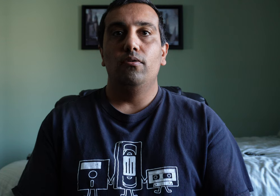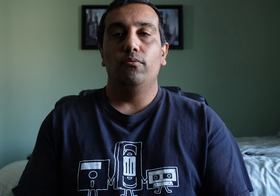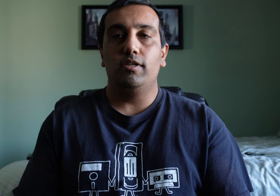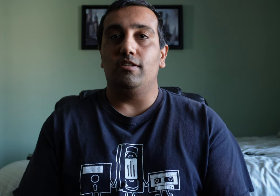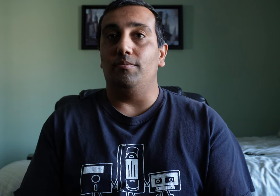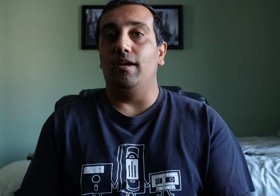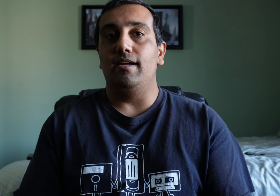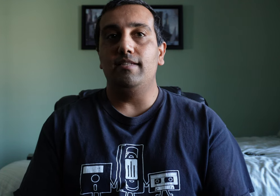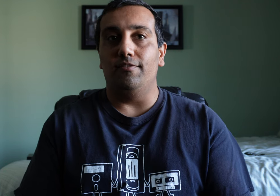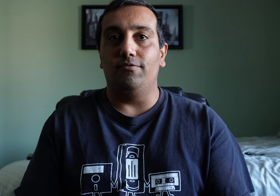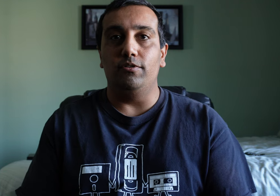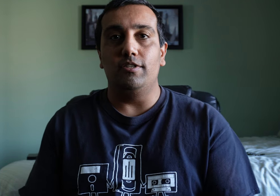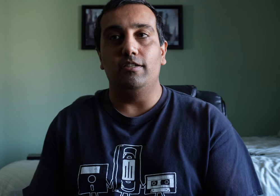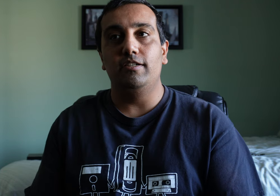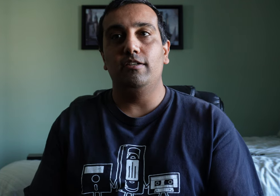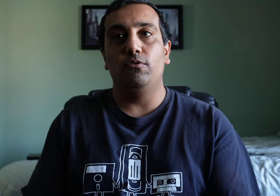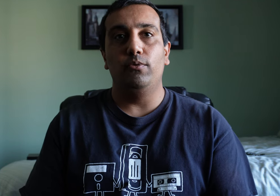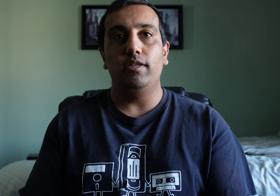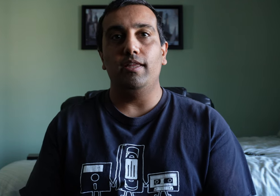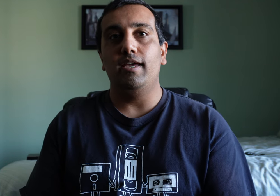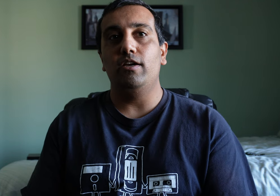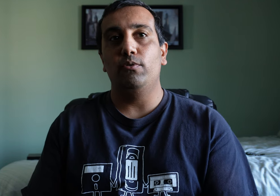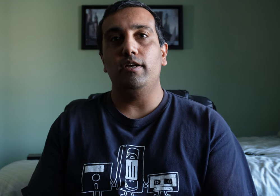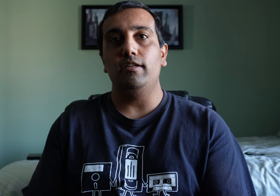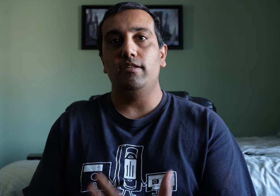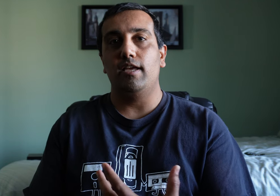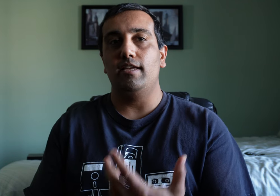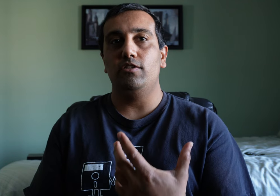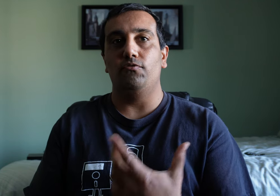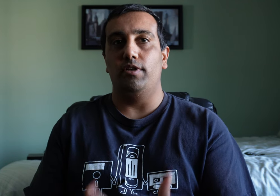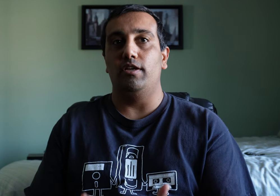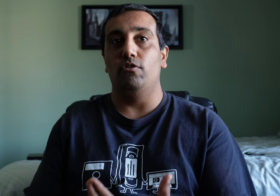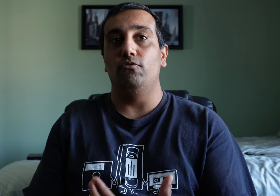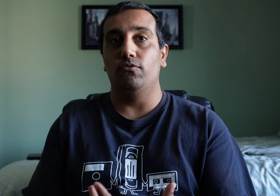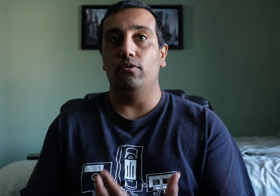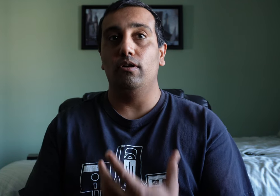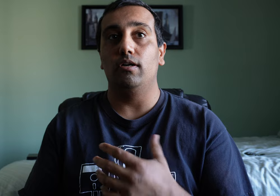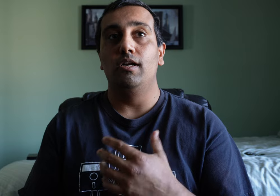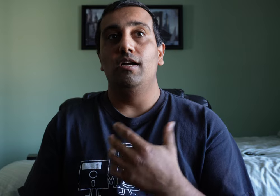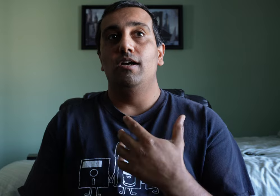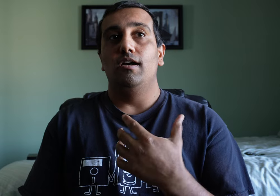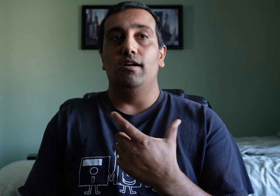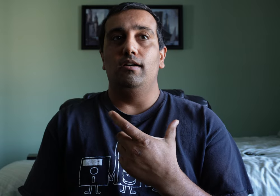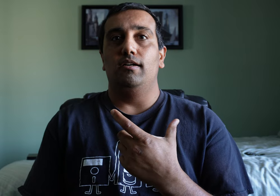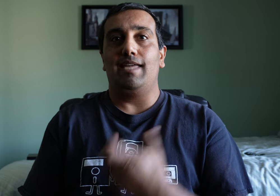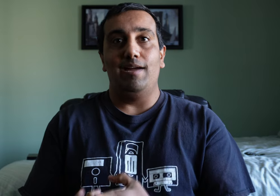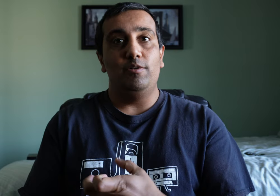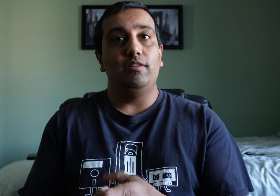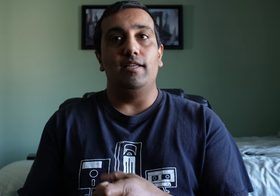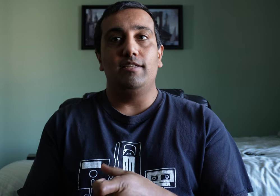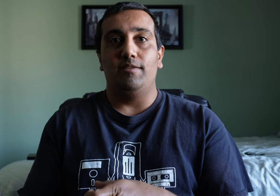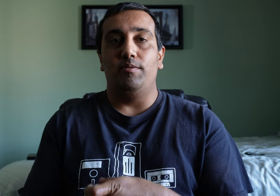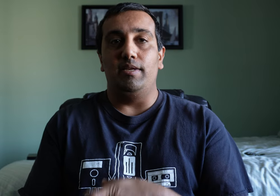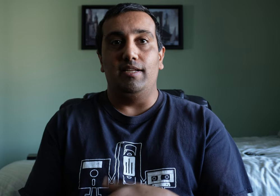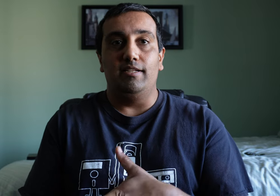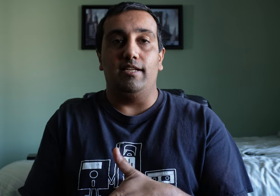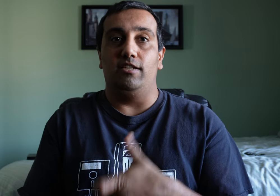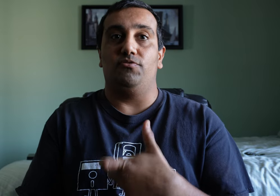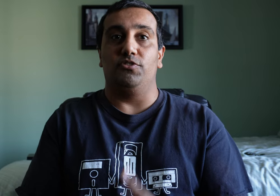What's up guys, Headphones Neil here with a quick test video for a camera lens that I've been needing to test for